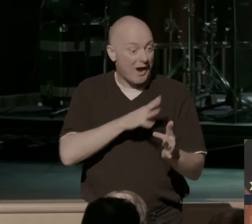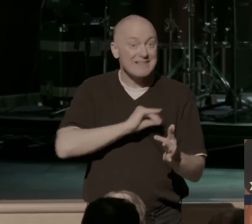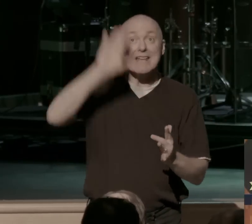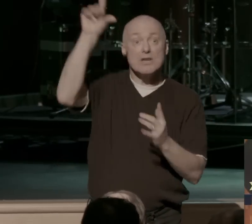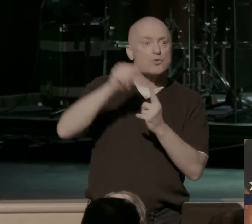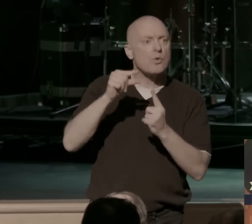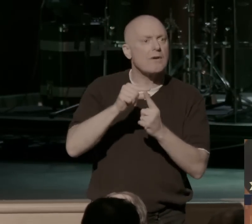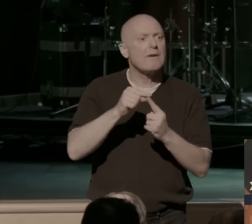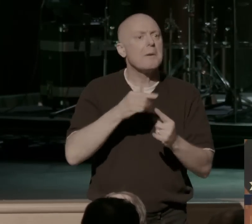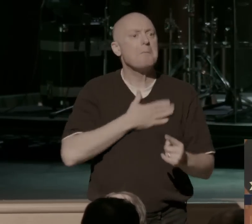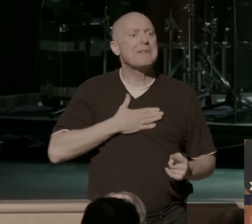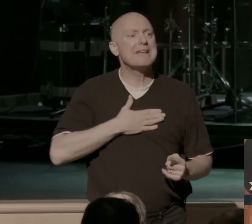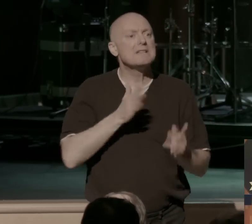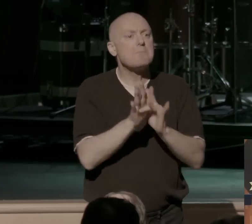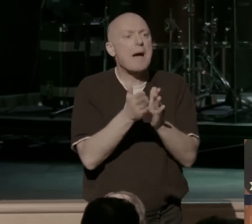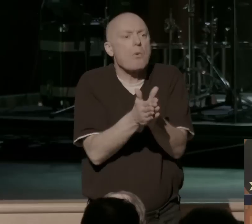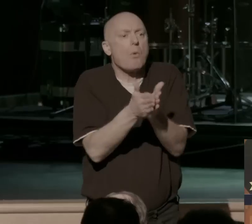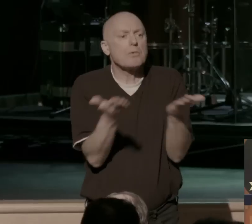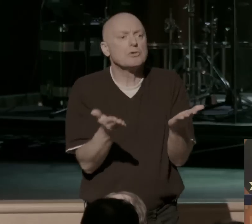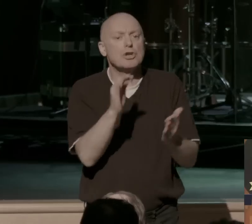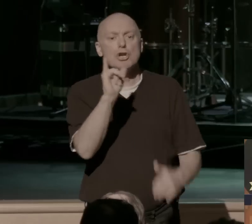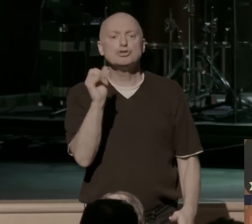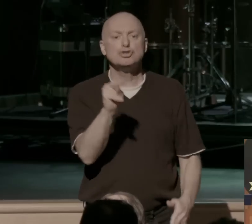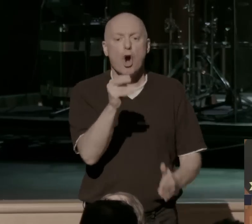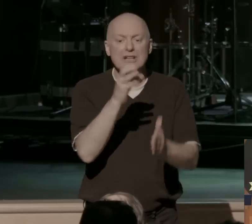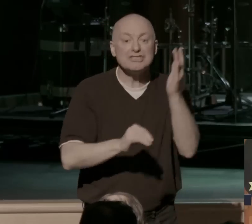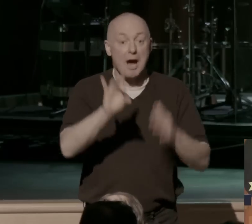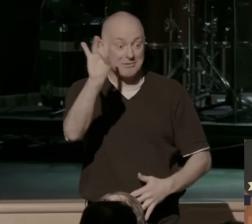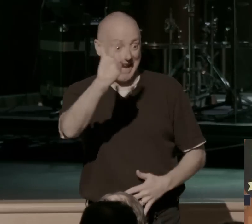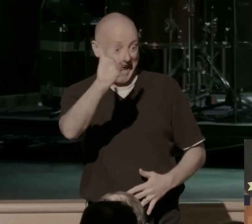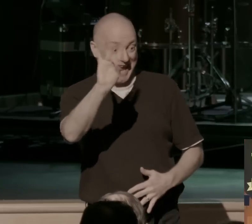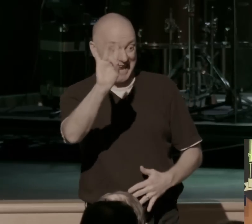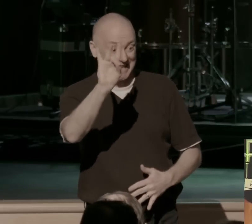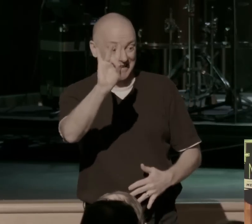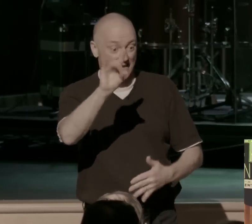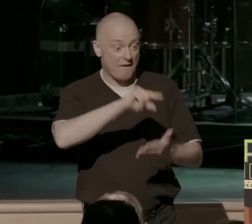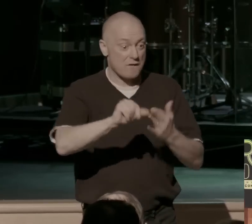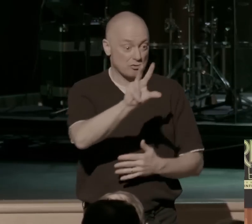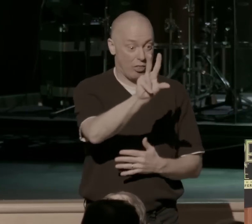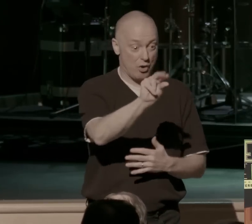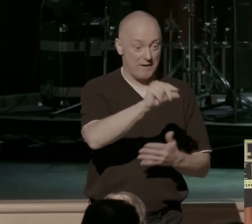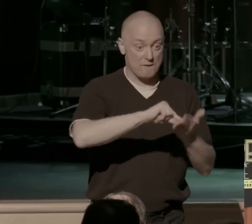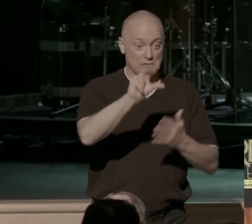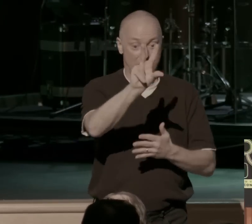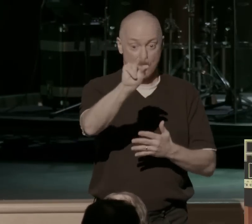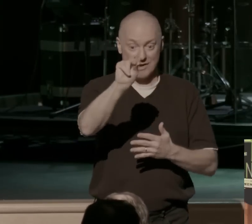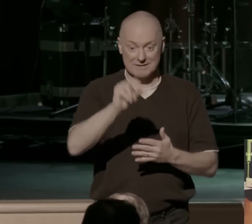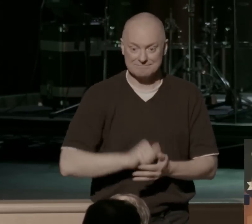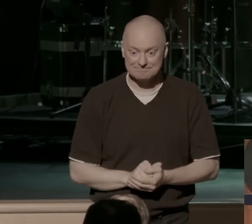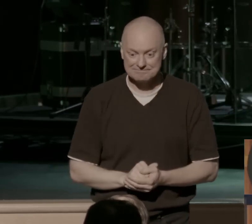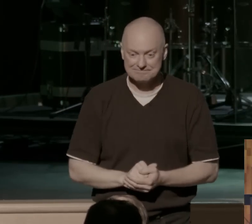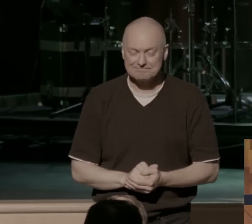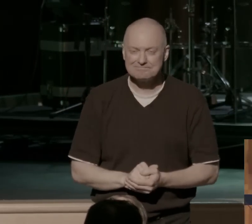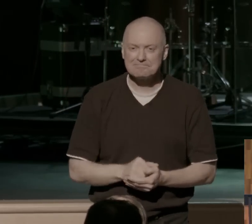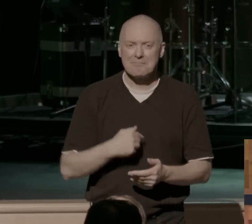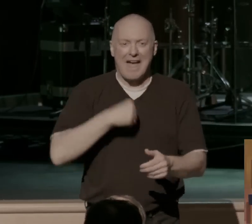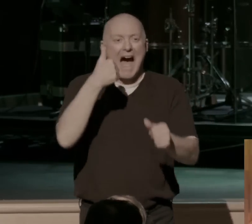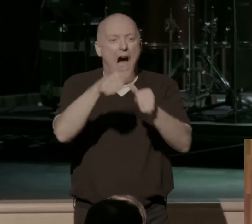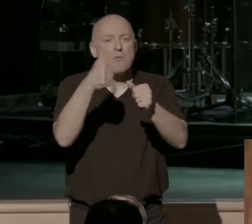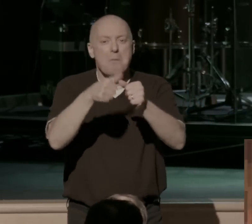Why don't you go ahead and grab a Bible and turn to John 8. We'll be starting in verse 30 of John 8. I remember playing